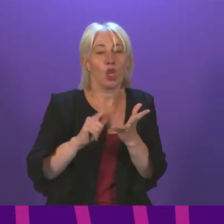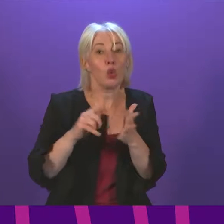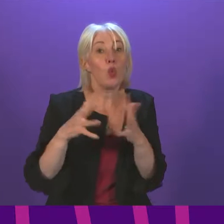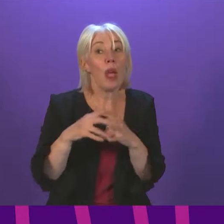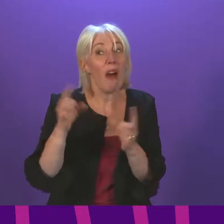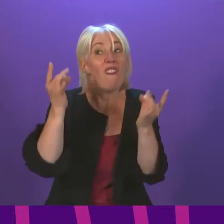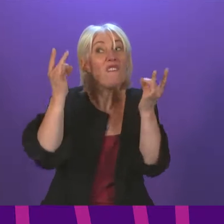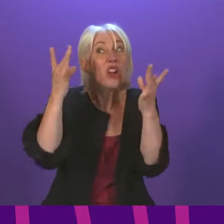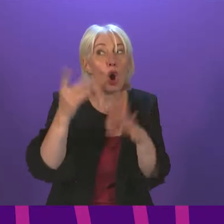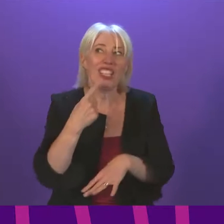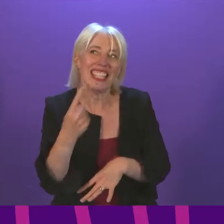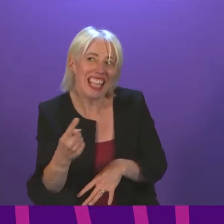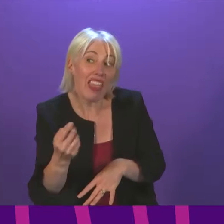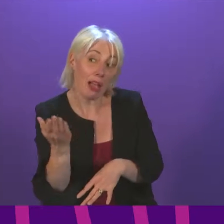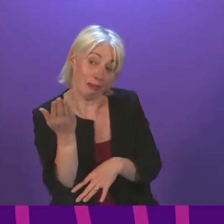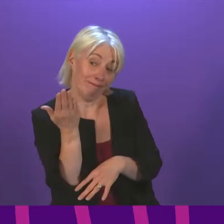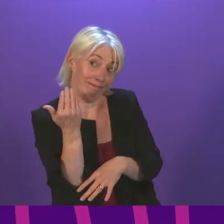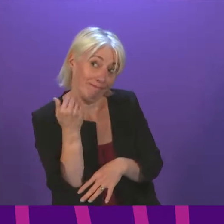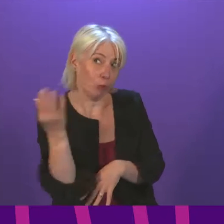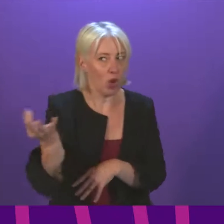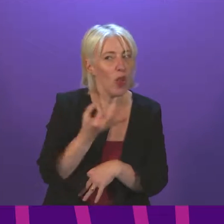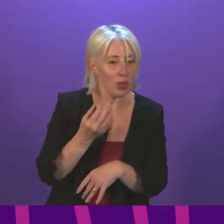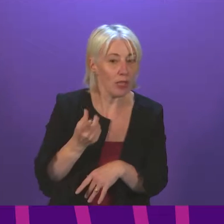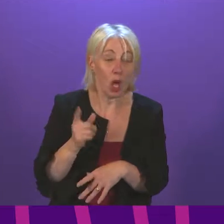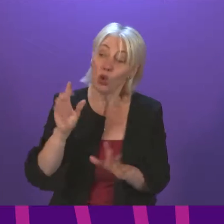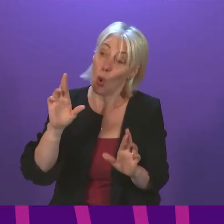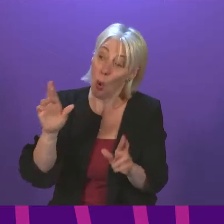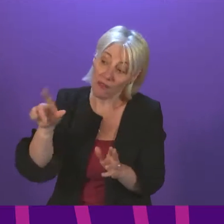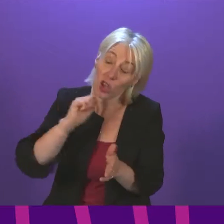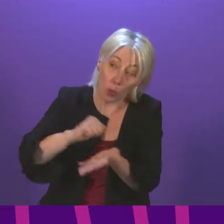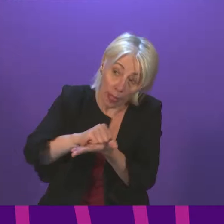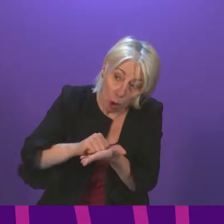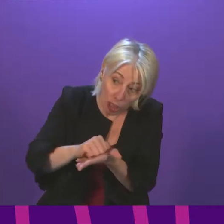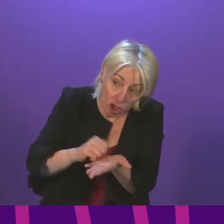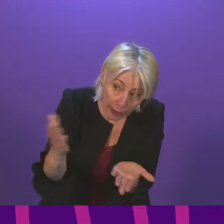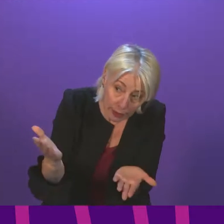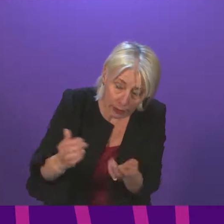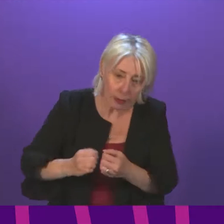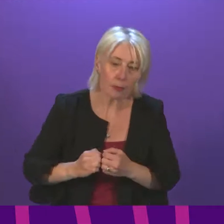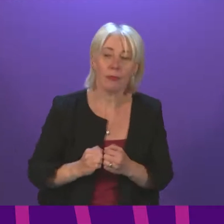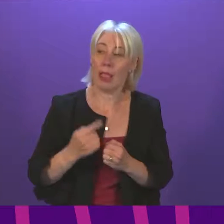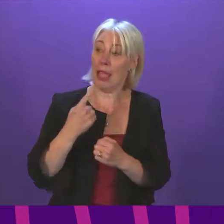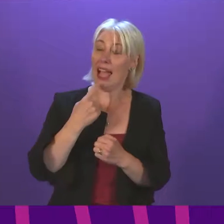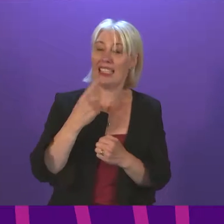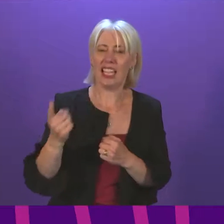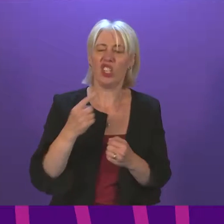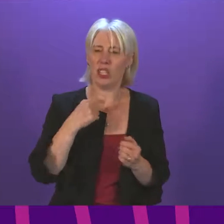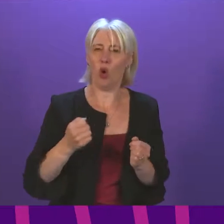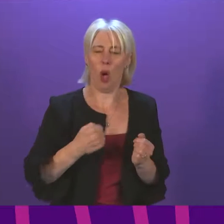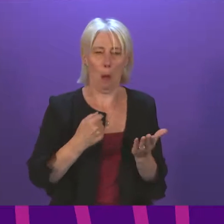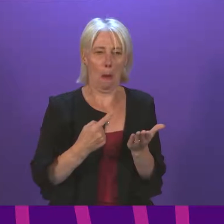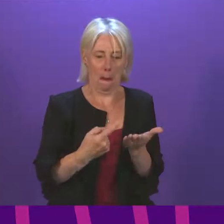mention those remarks during her question. I hope she will apologise for that. I noted that she called it a policy